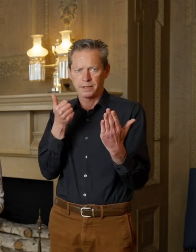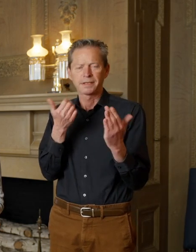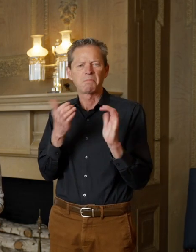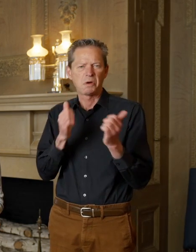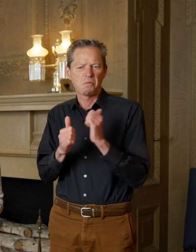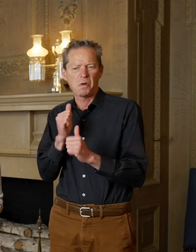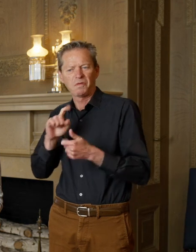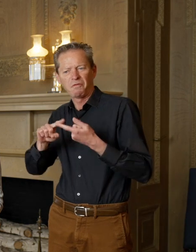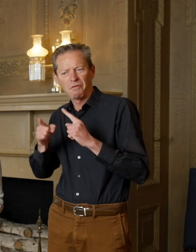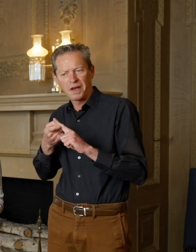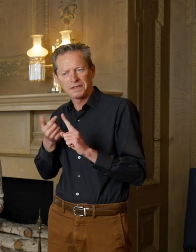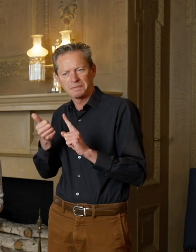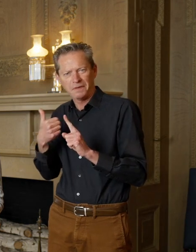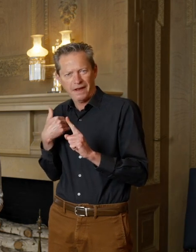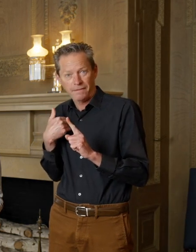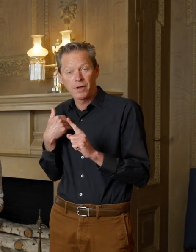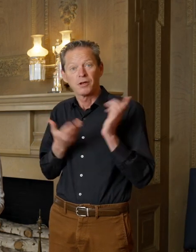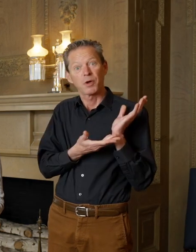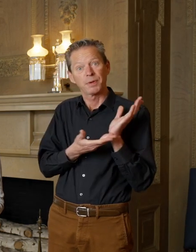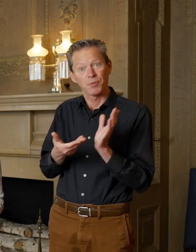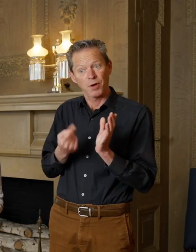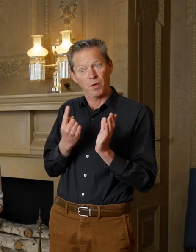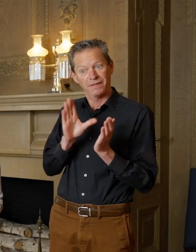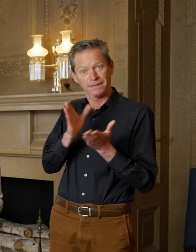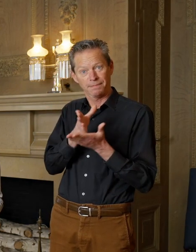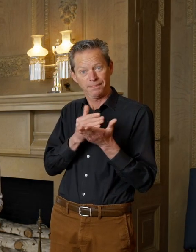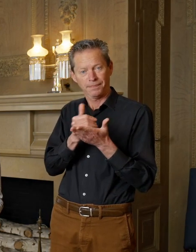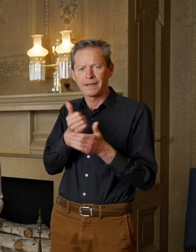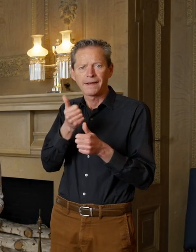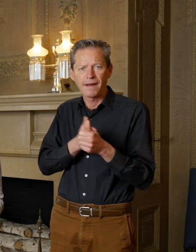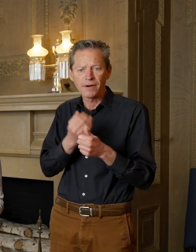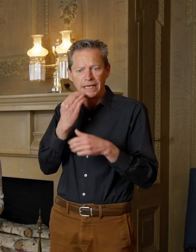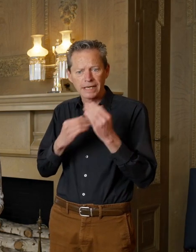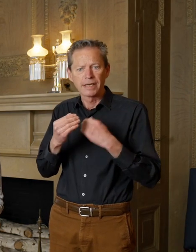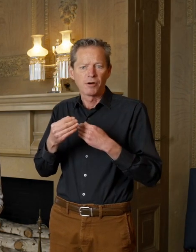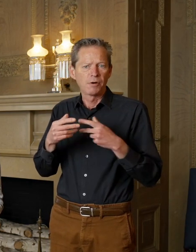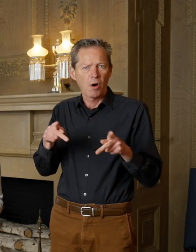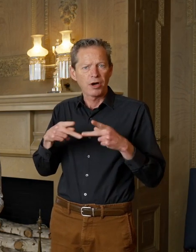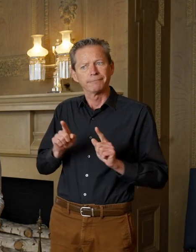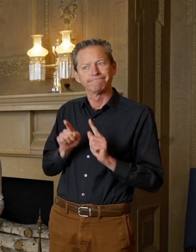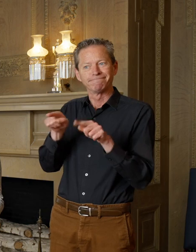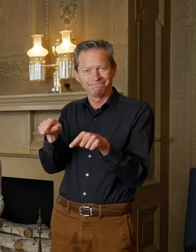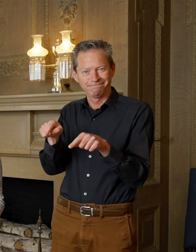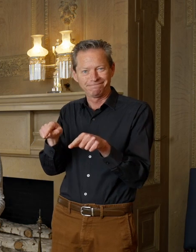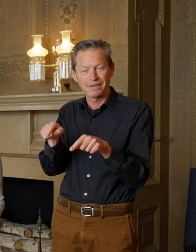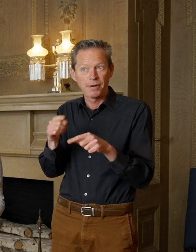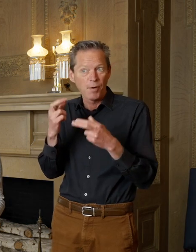acquaintances. So he would bring one of his pies to every dinner party he was invited to, and he would hope that his was